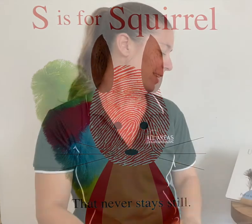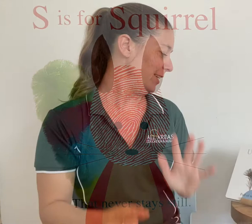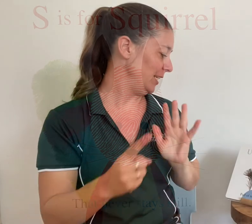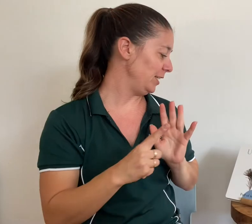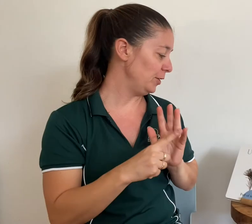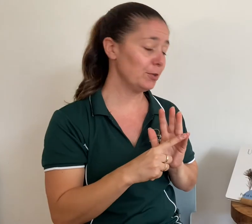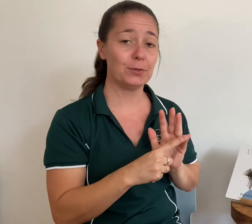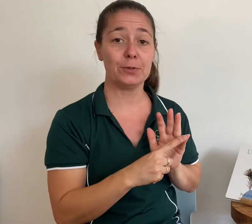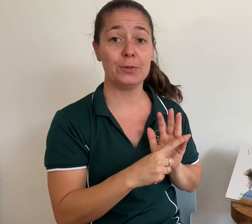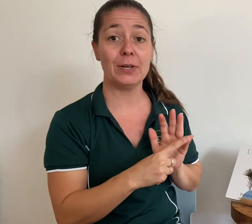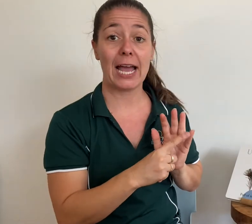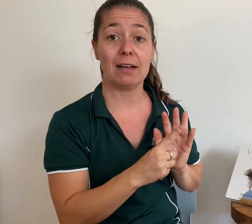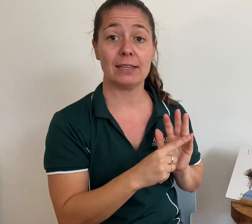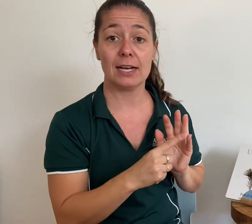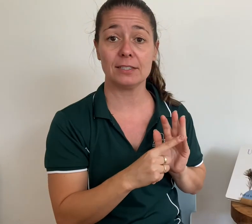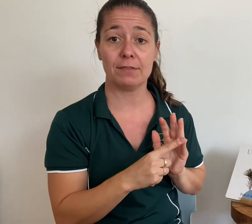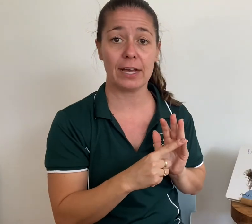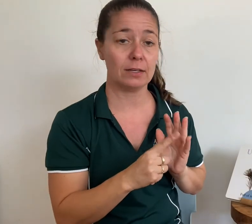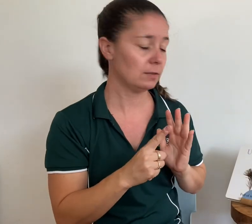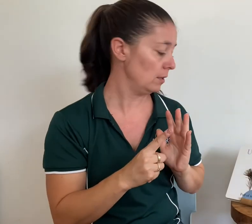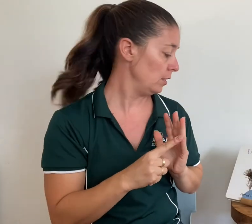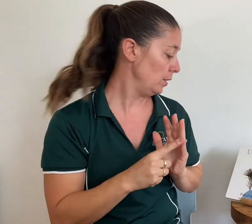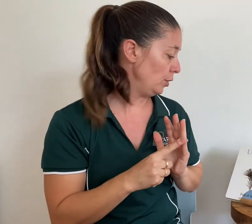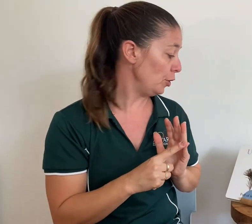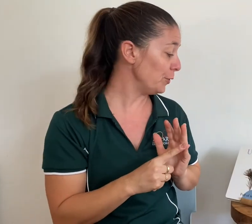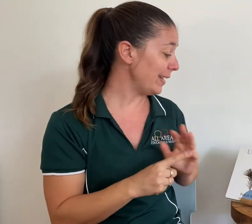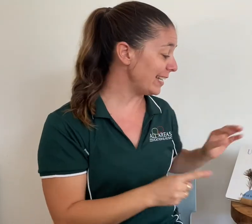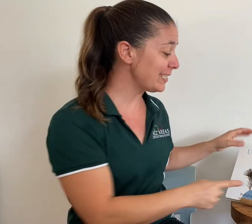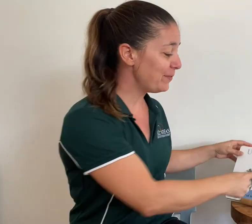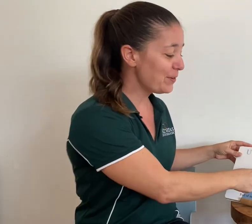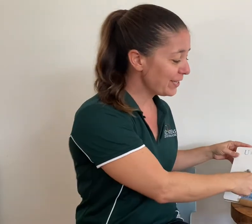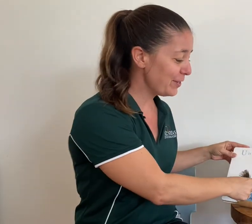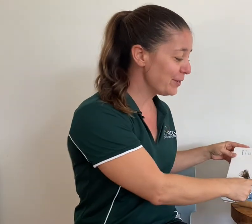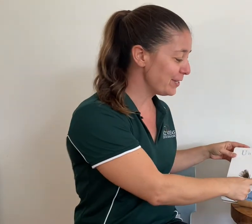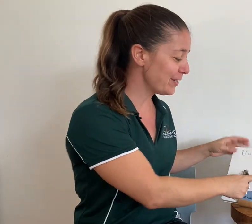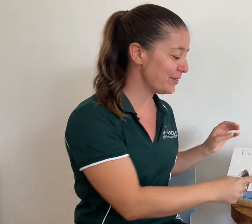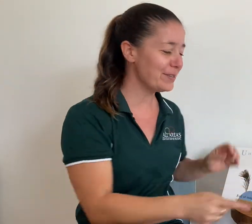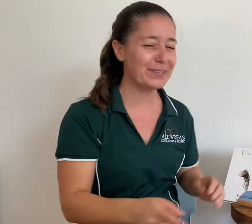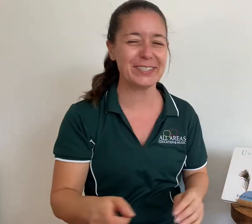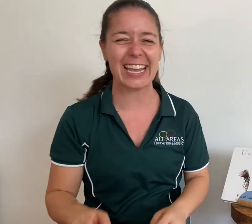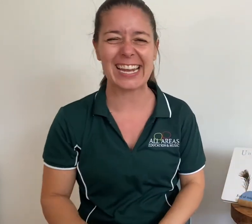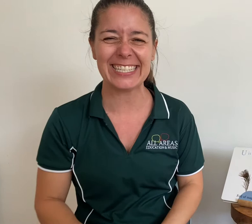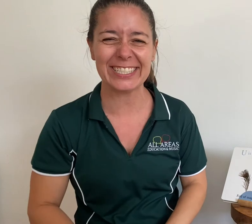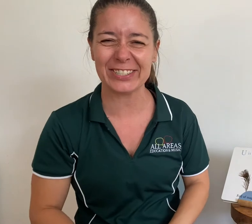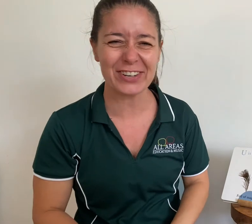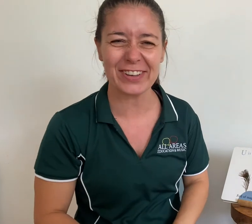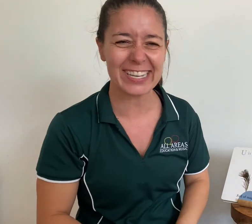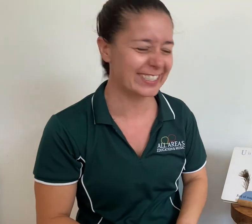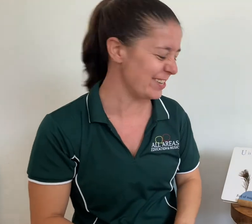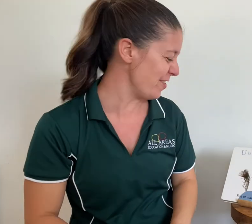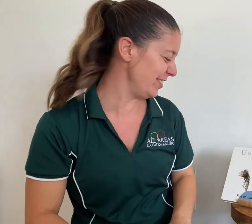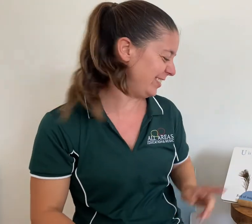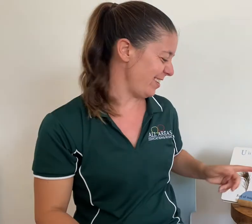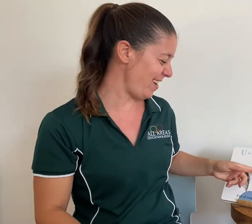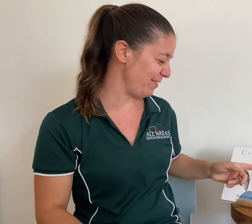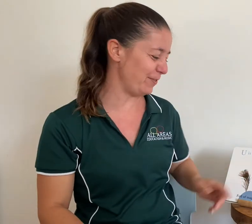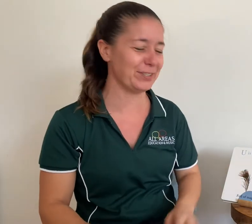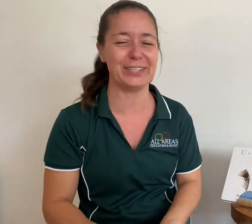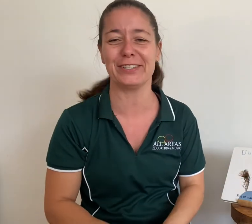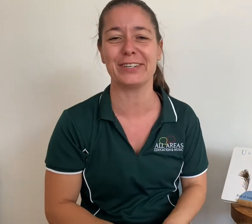U, our last vowel. U is for unicorn. And did you know there's no sign for unicorn?